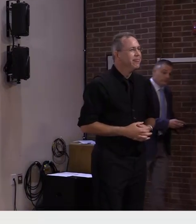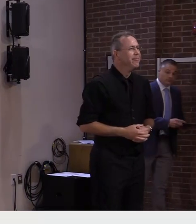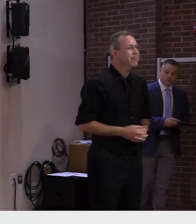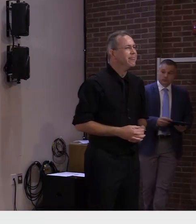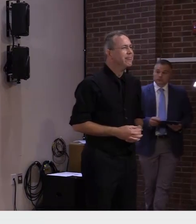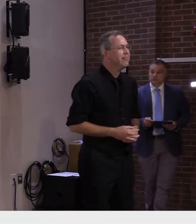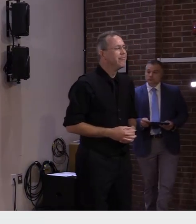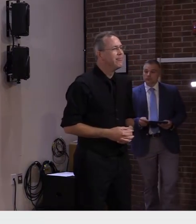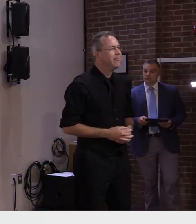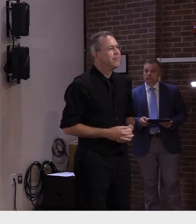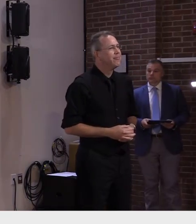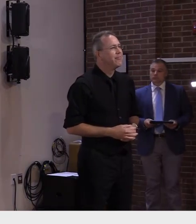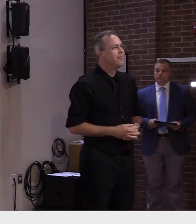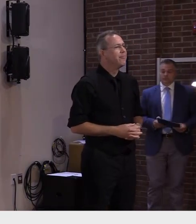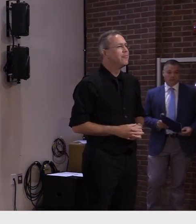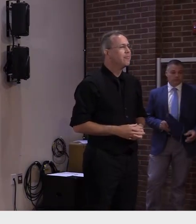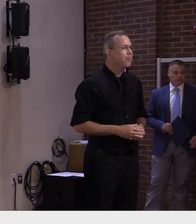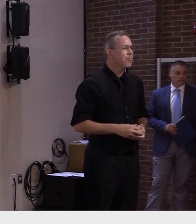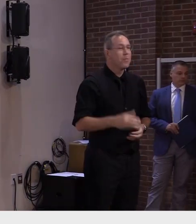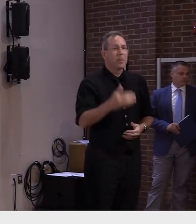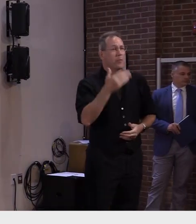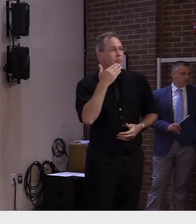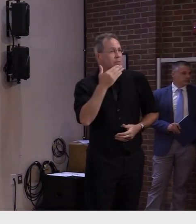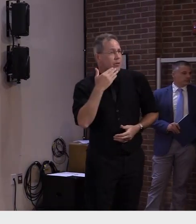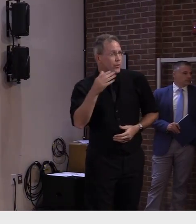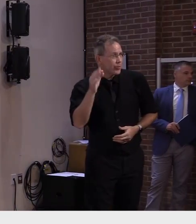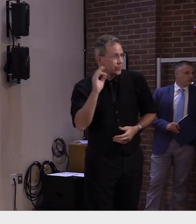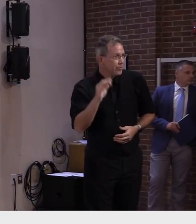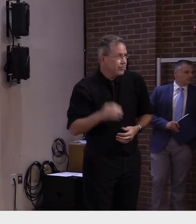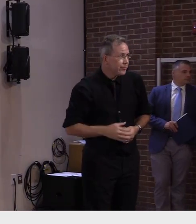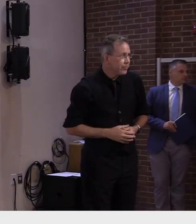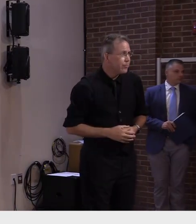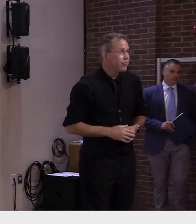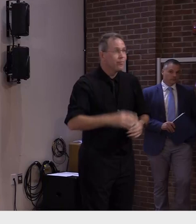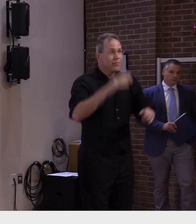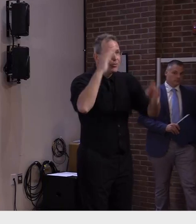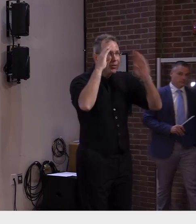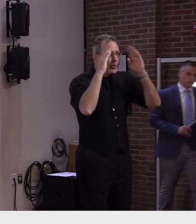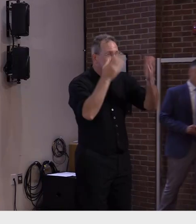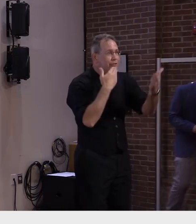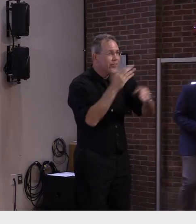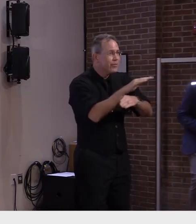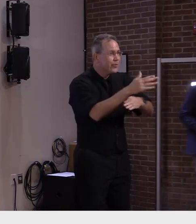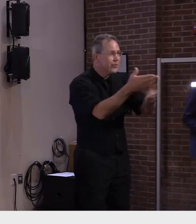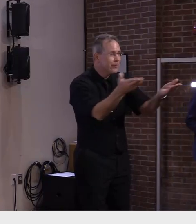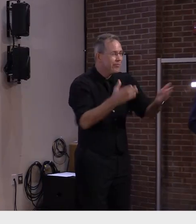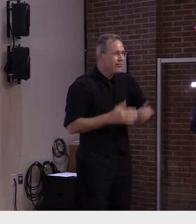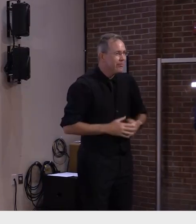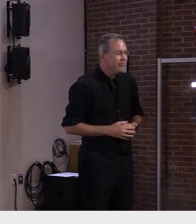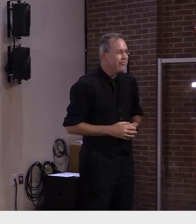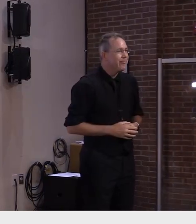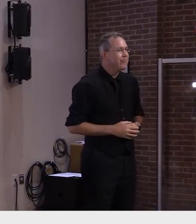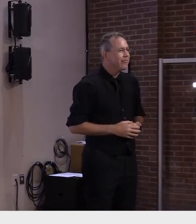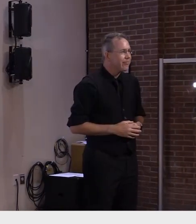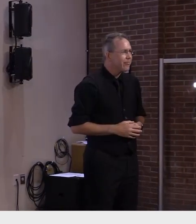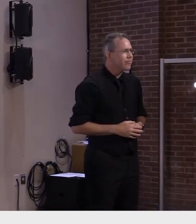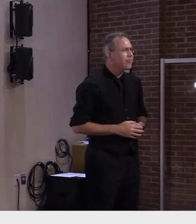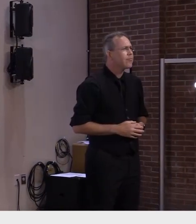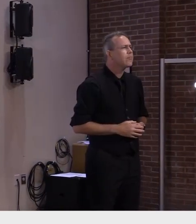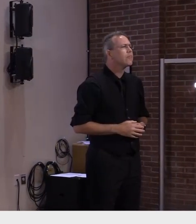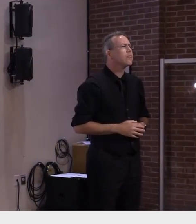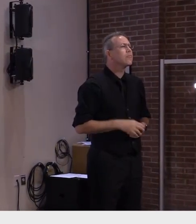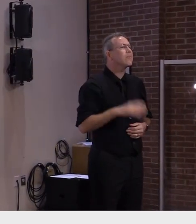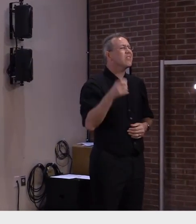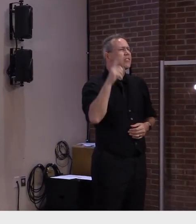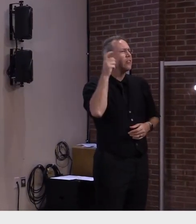thank you very much commissioner harrington and good afternoon everyone uh as the governor alluded to cases continue to